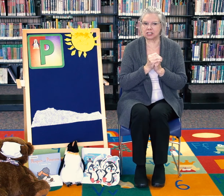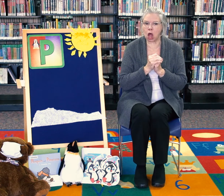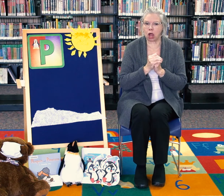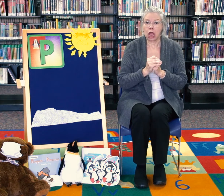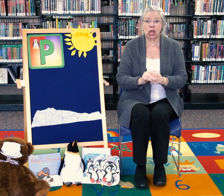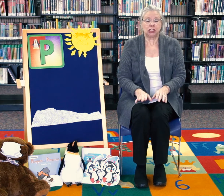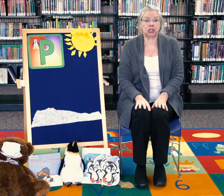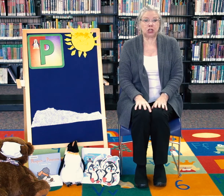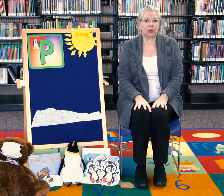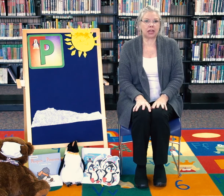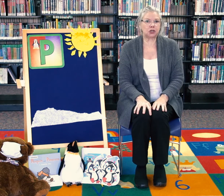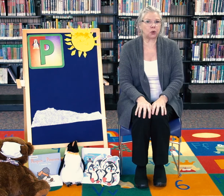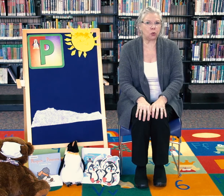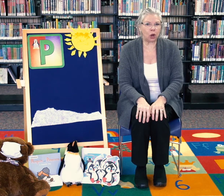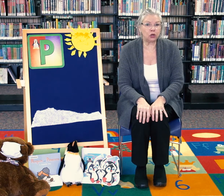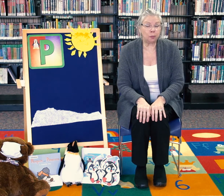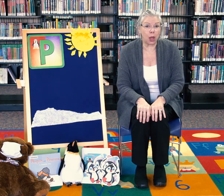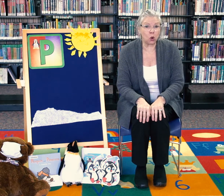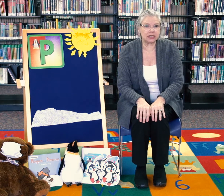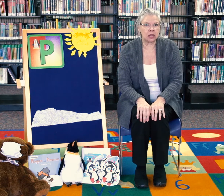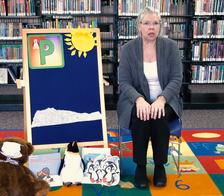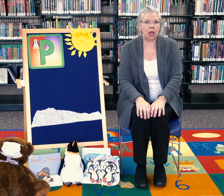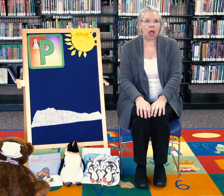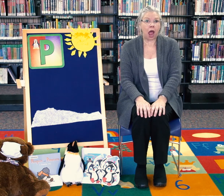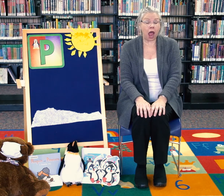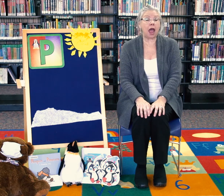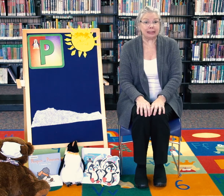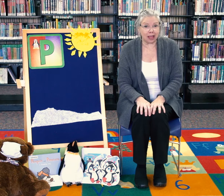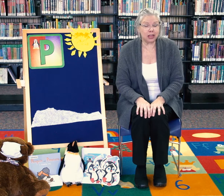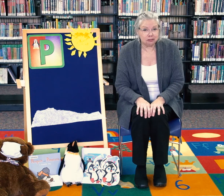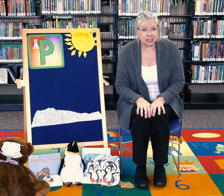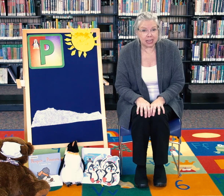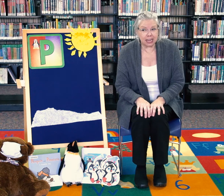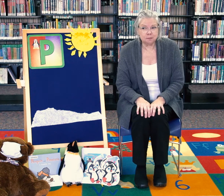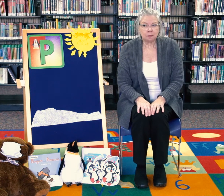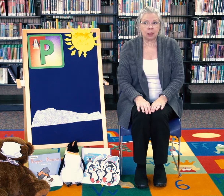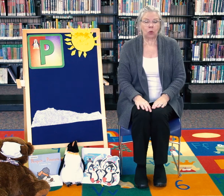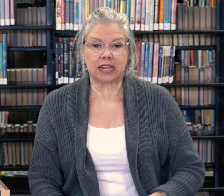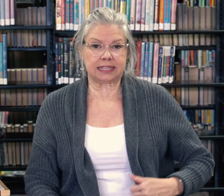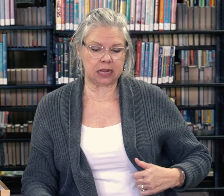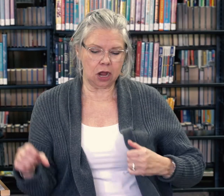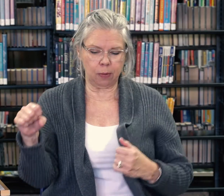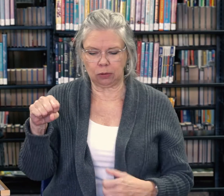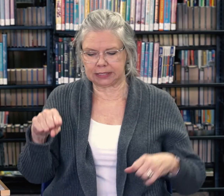song. Do you like to row row your boat? I thought you did. Well, let's get in our boats.